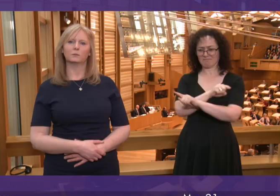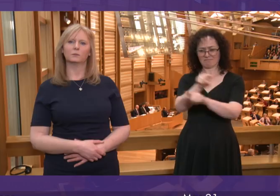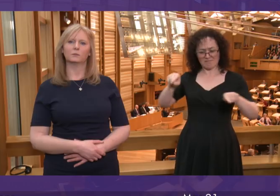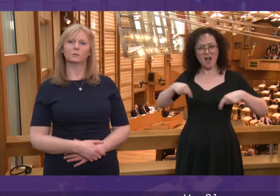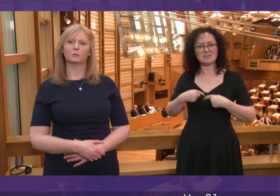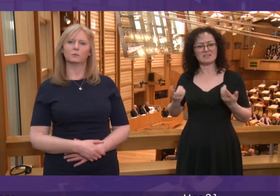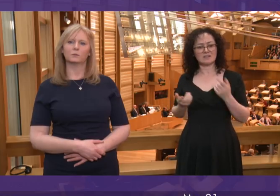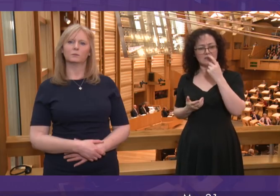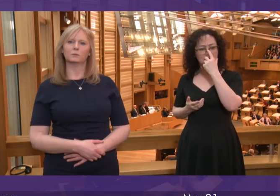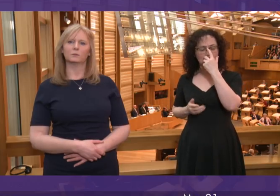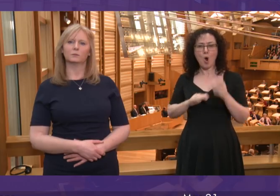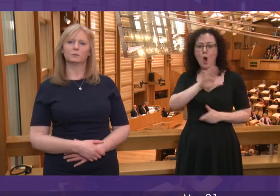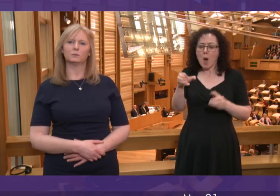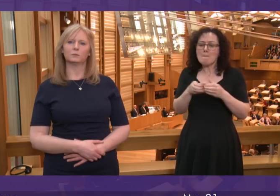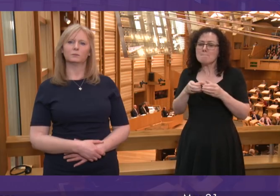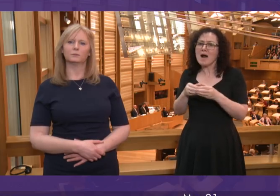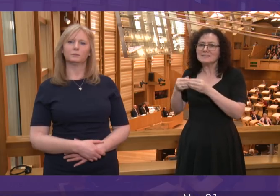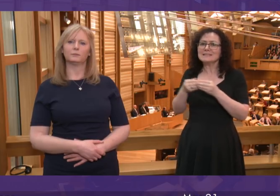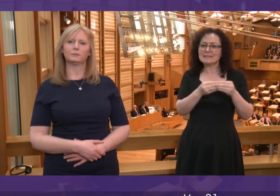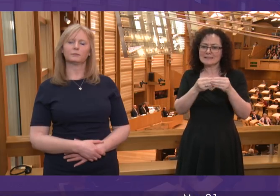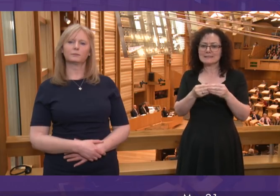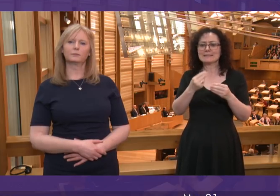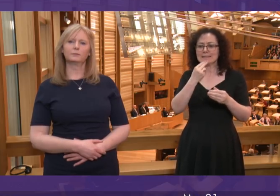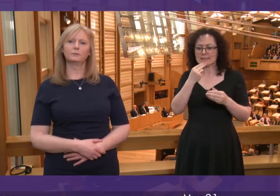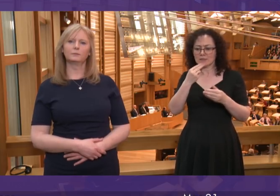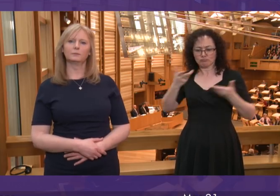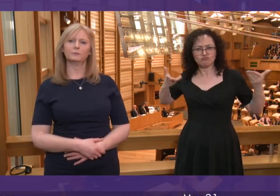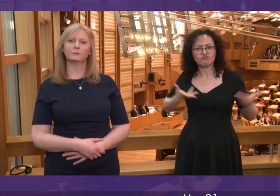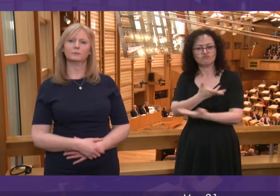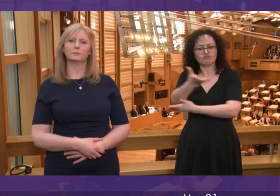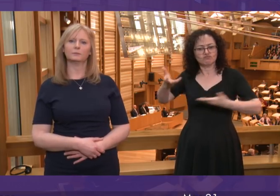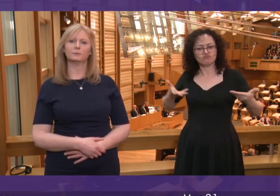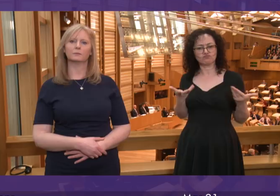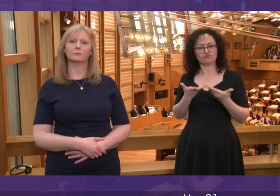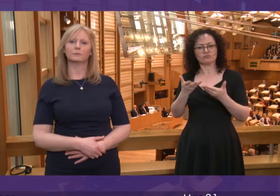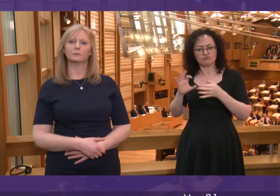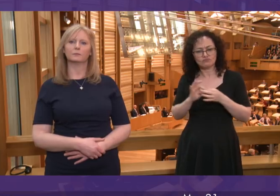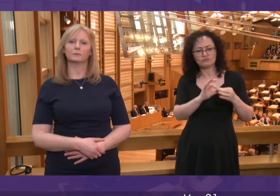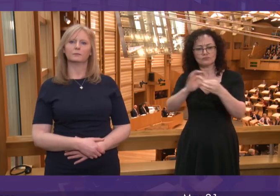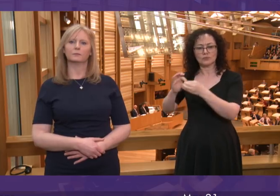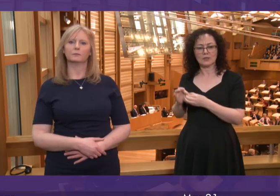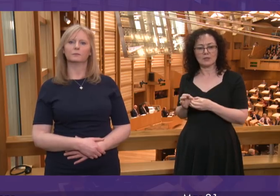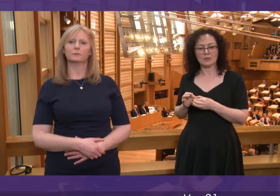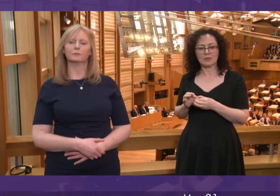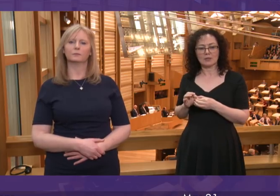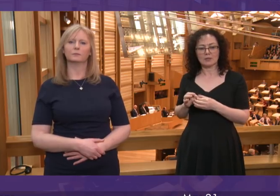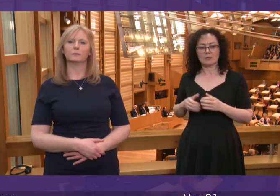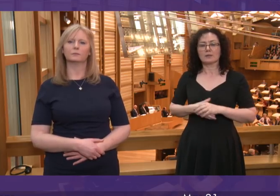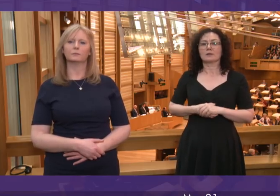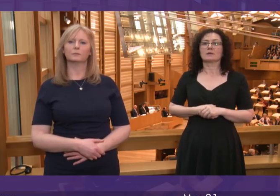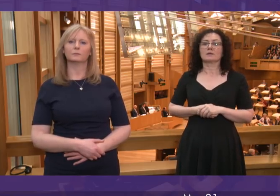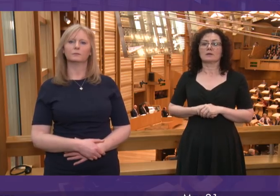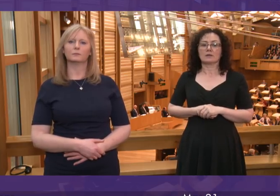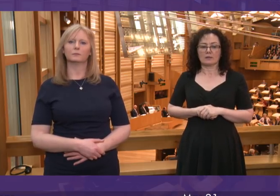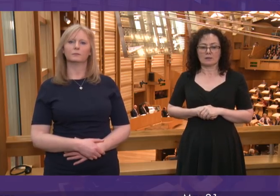leaders, all party leaders, can sit down and talk without the Leader of the Opposition walking out because he doesn't like Chuka